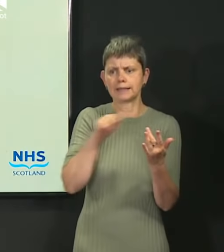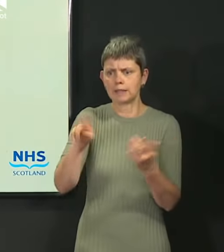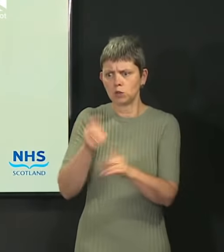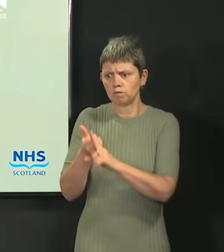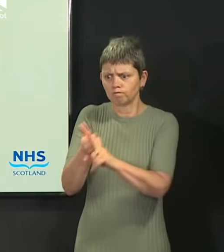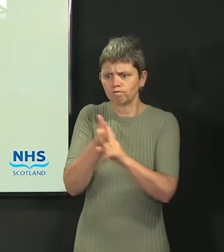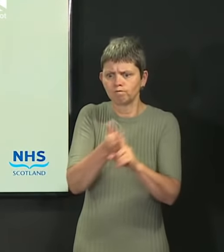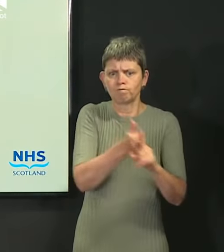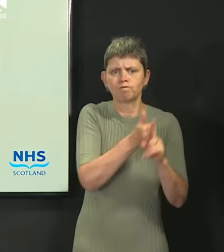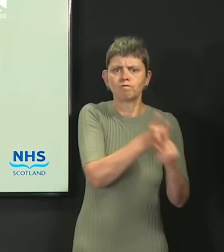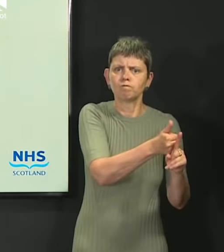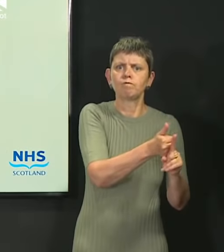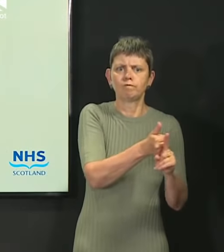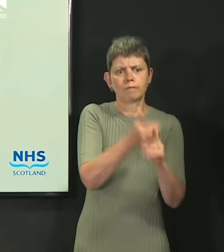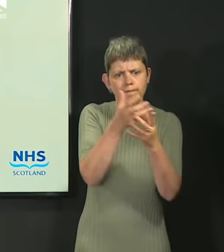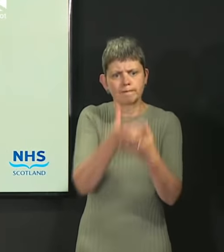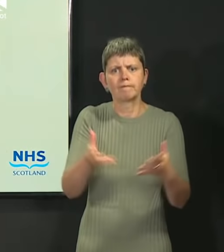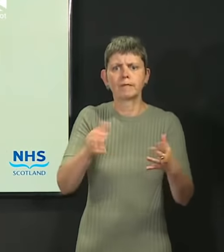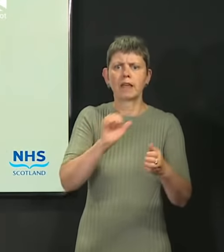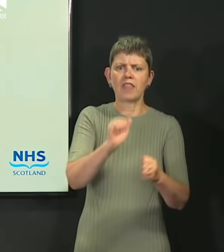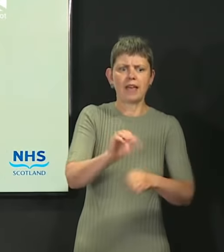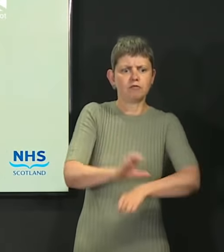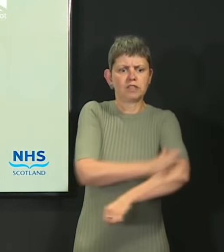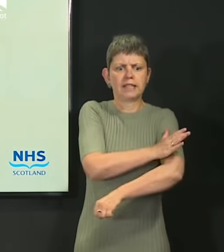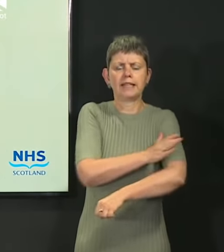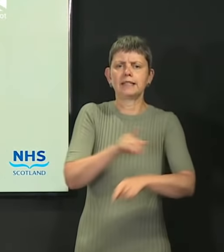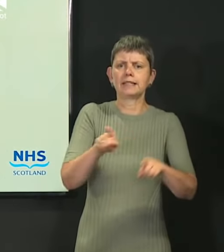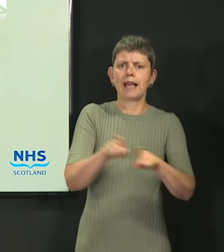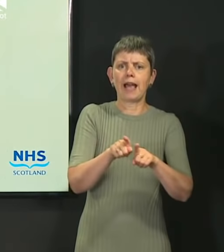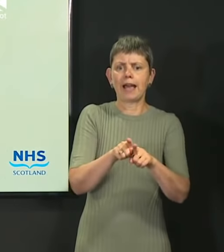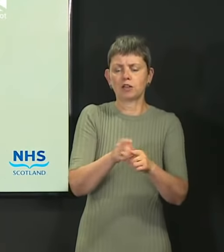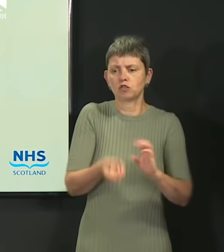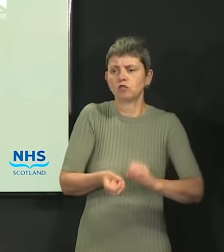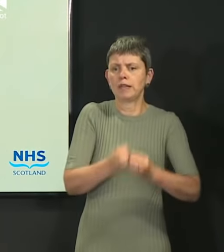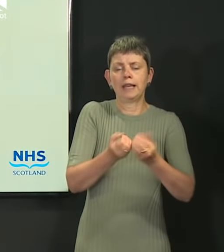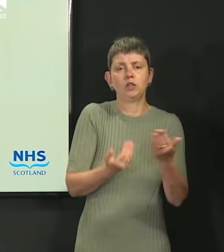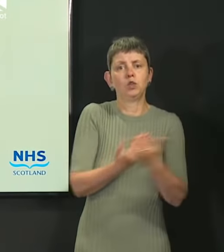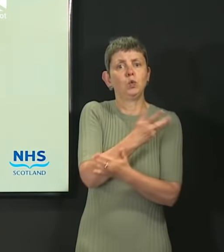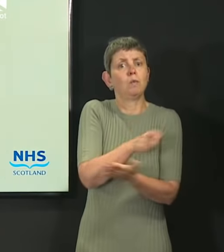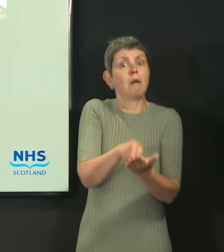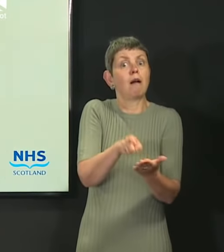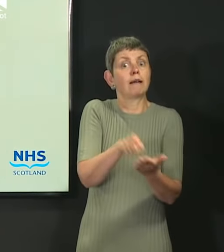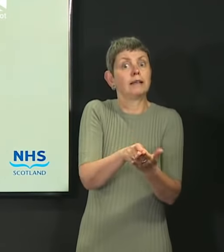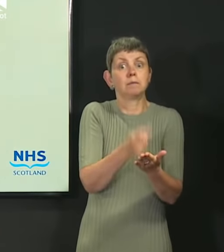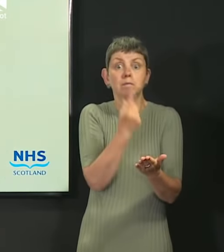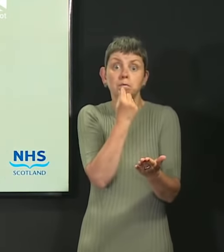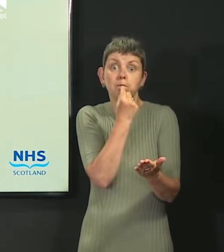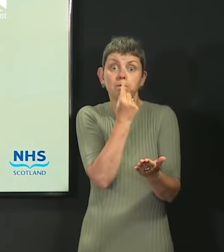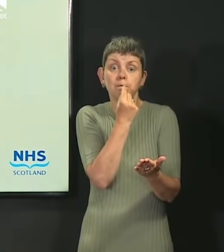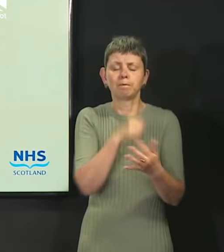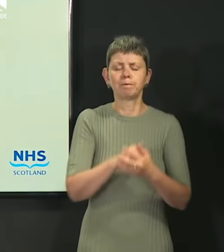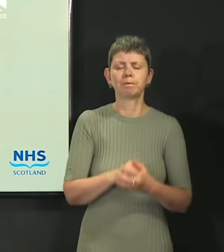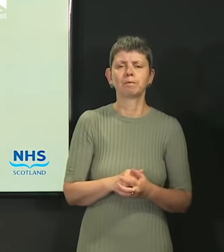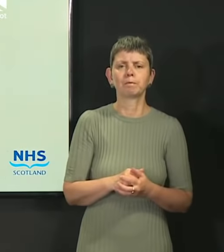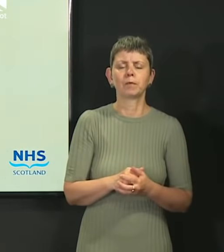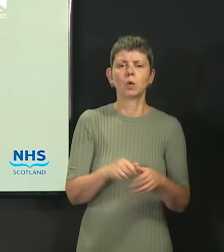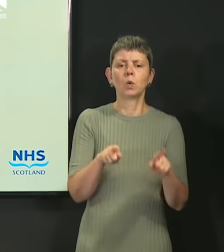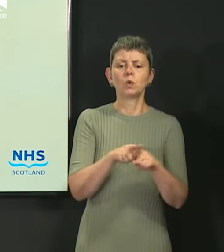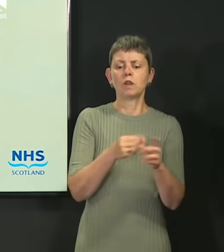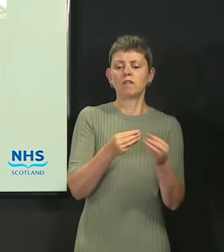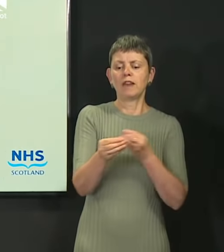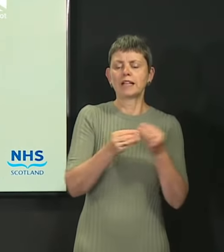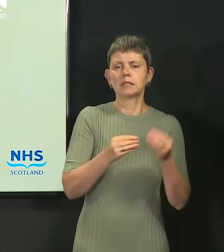their productivity, increase their resilience and create new market opportunities. I also announce that the Flexible